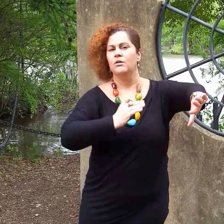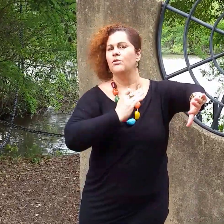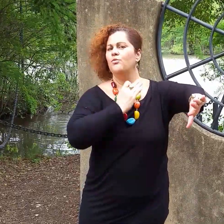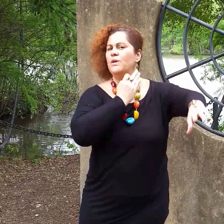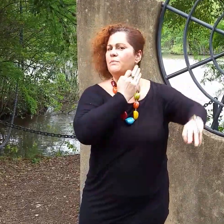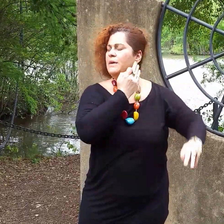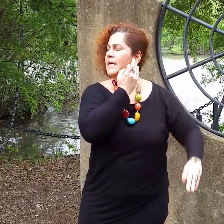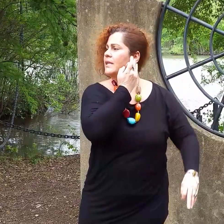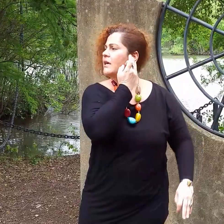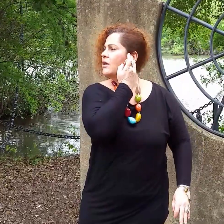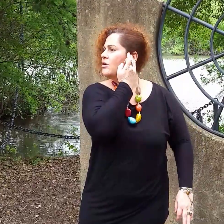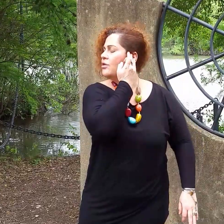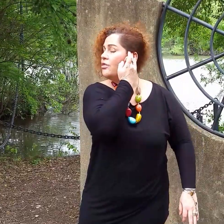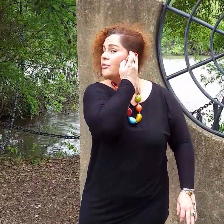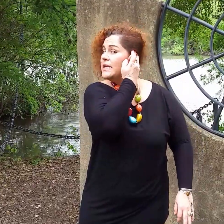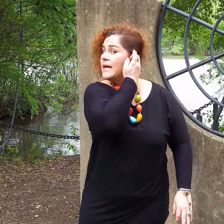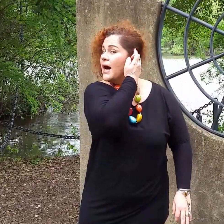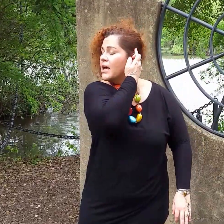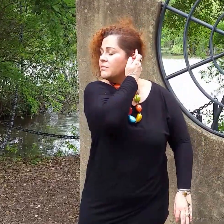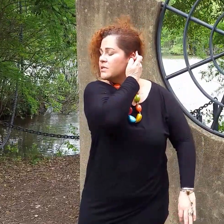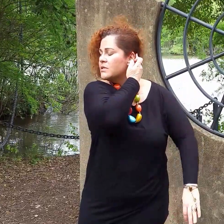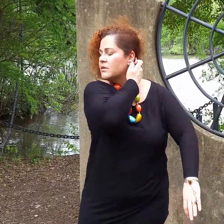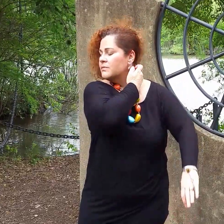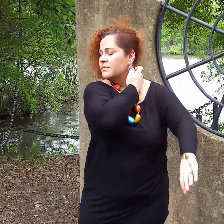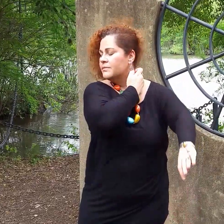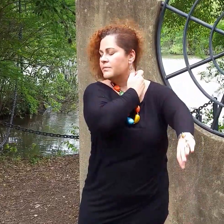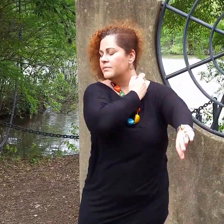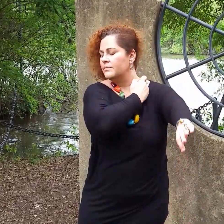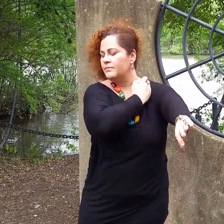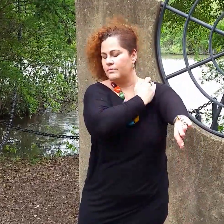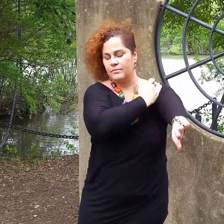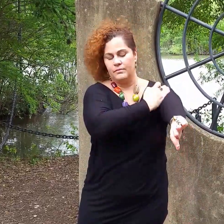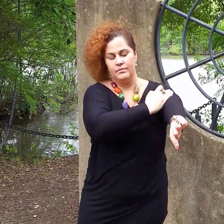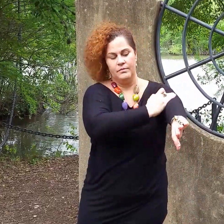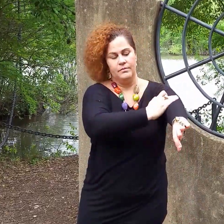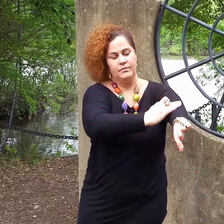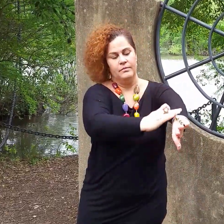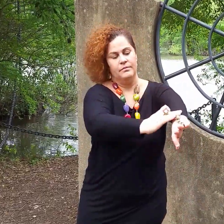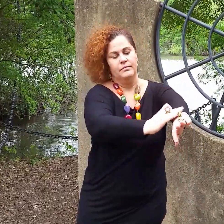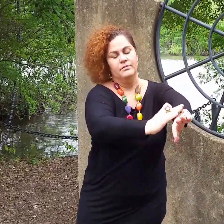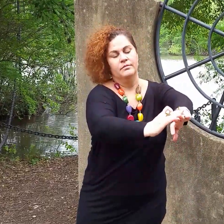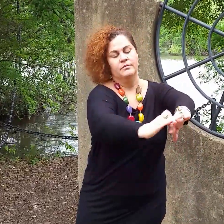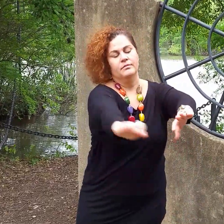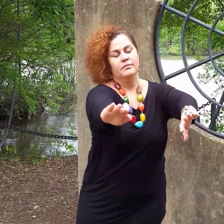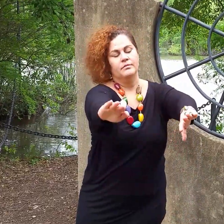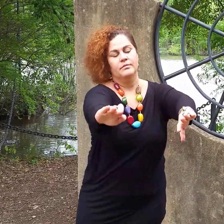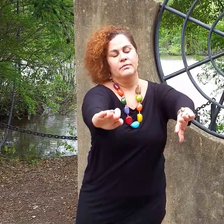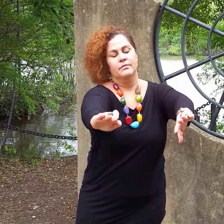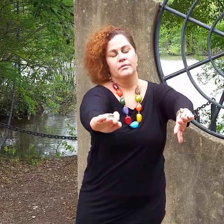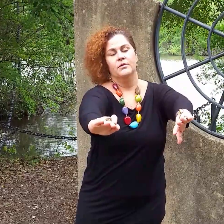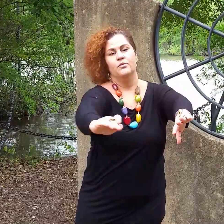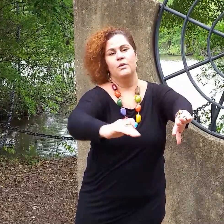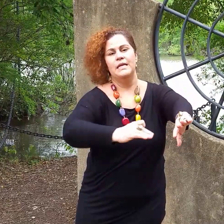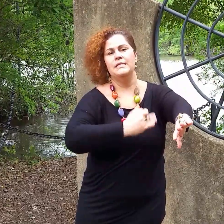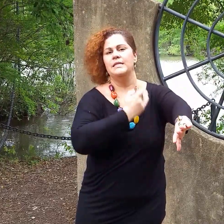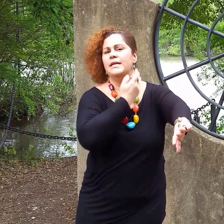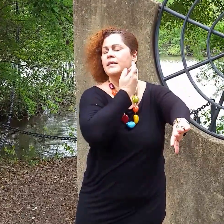Repeat three times, releasing it,